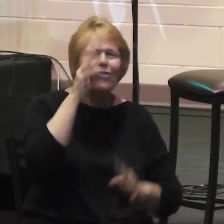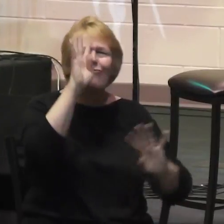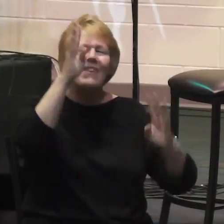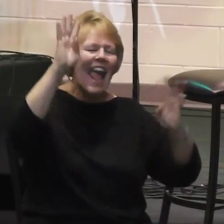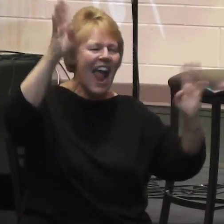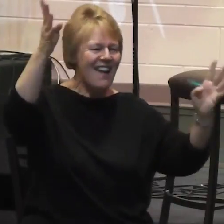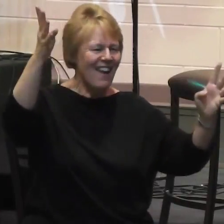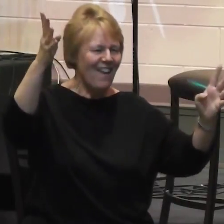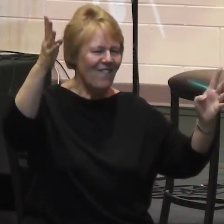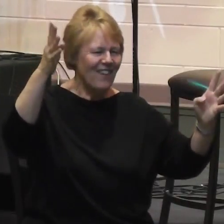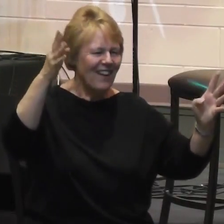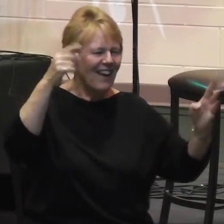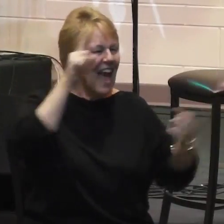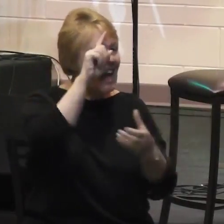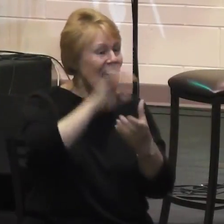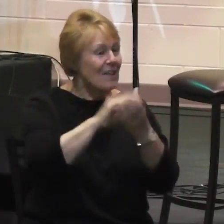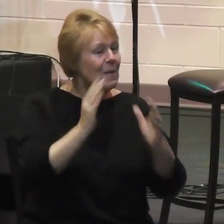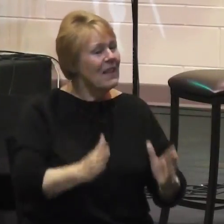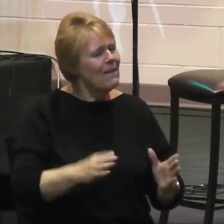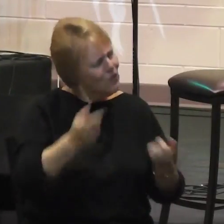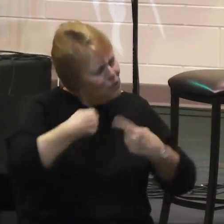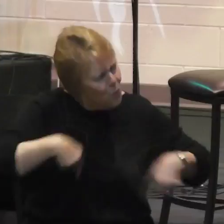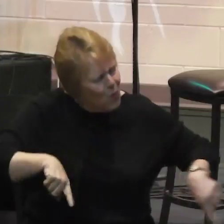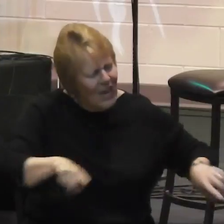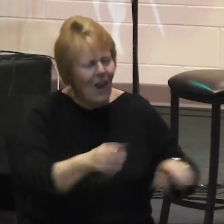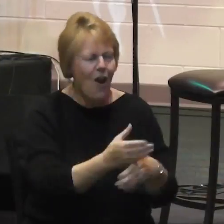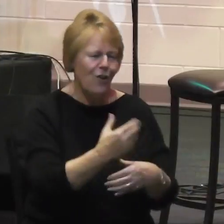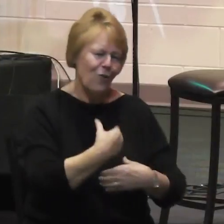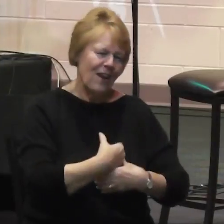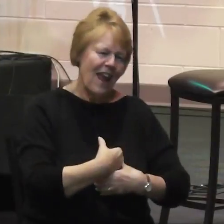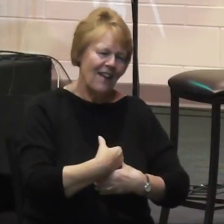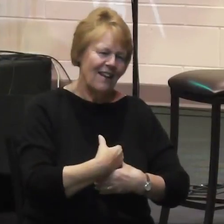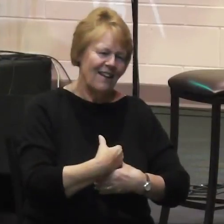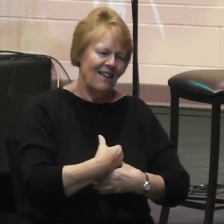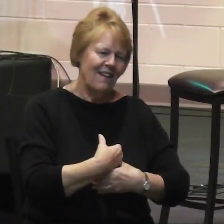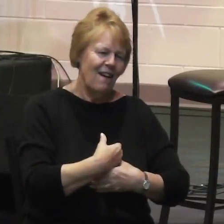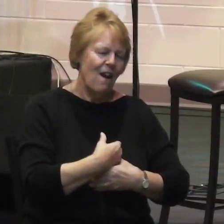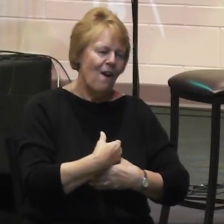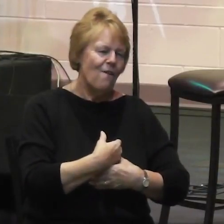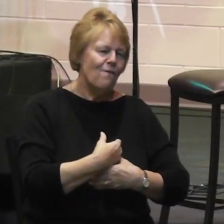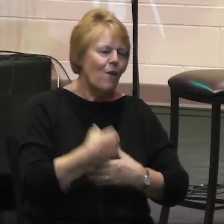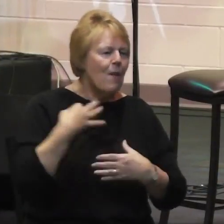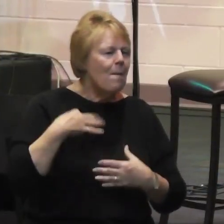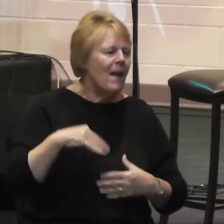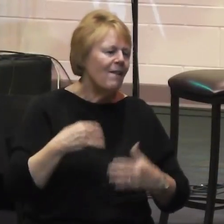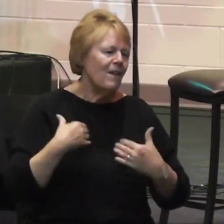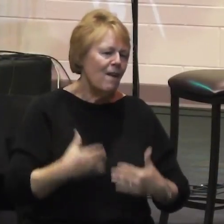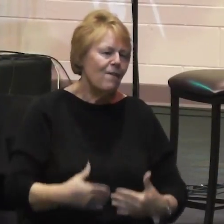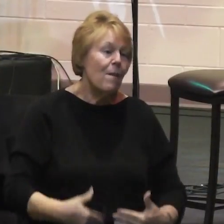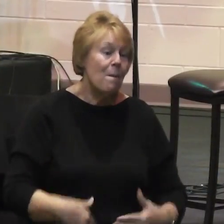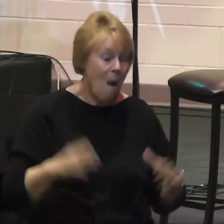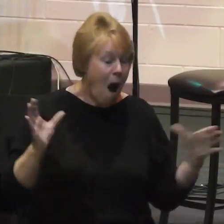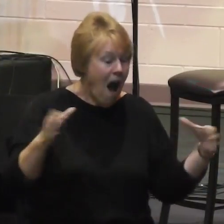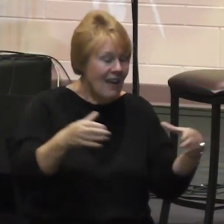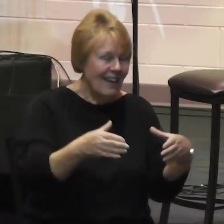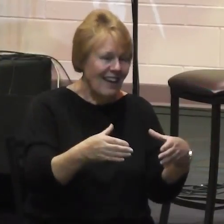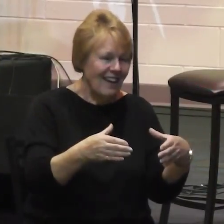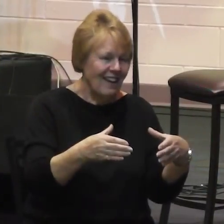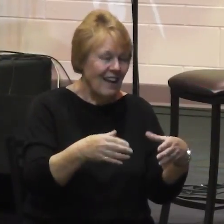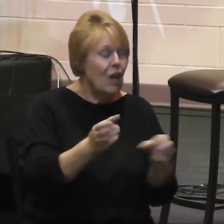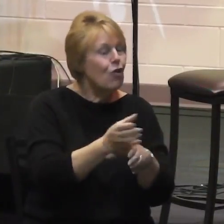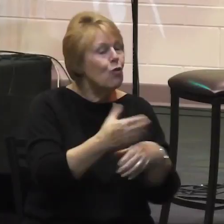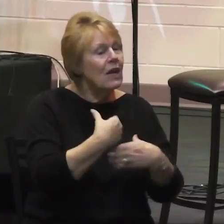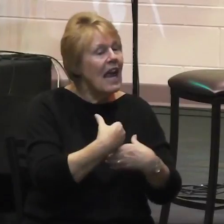also gifted according to the will of the spirit for the benefit of the body. Creation coexists in the harmony